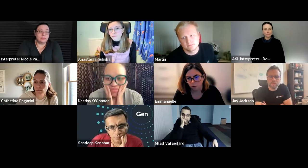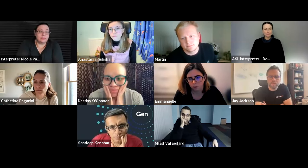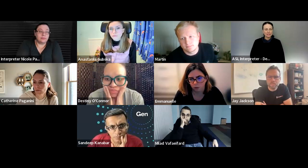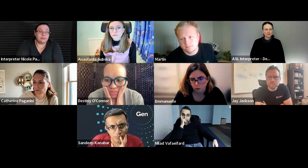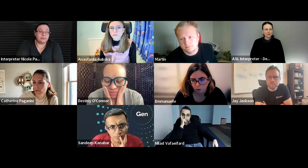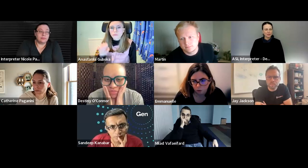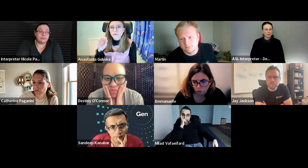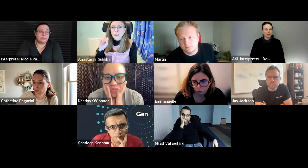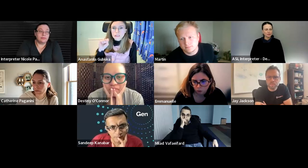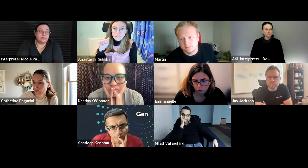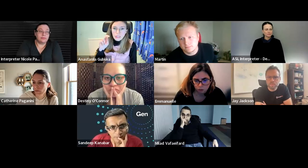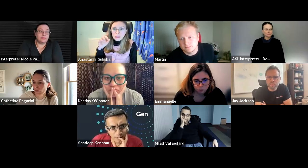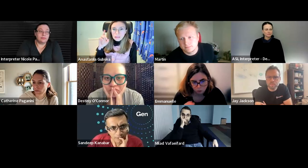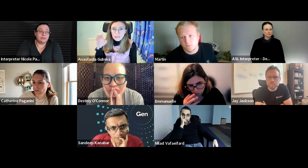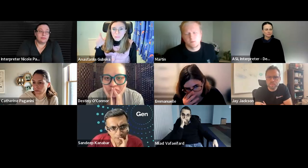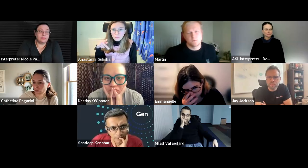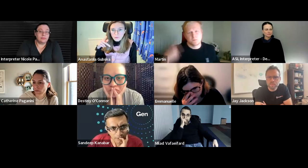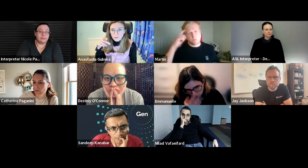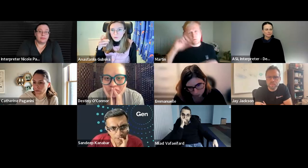best place for that that would be awesome